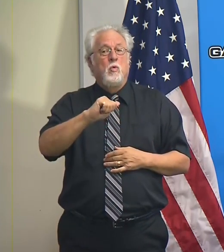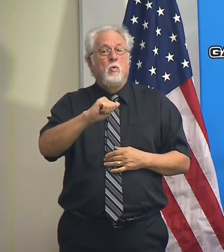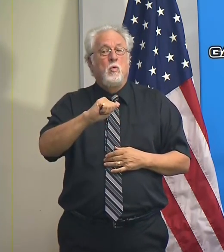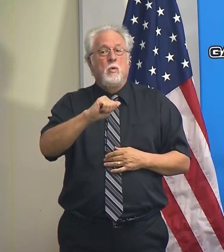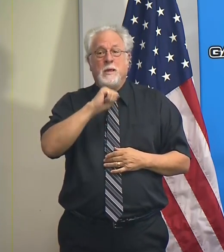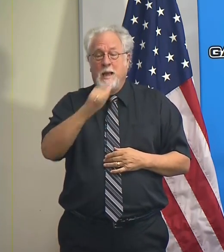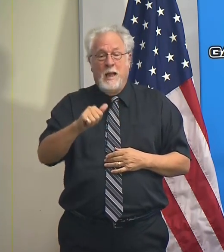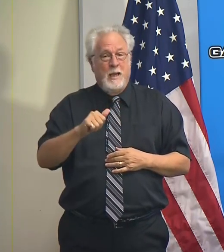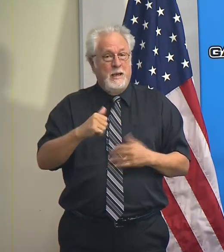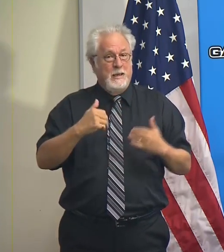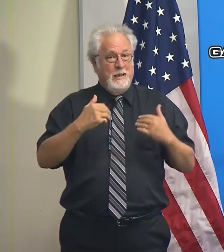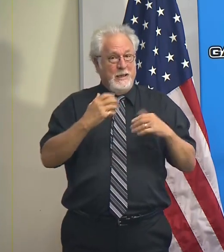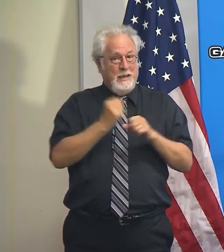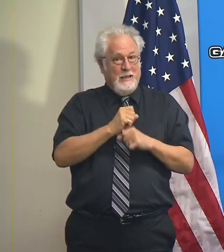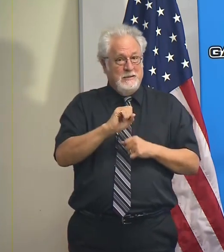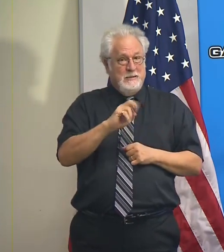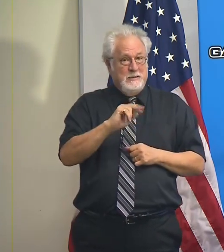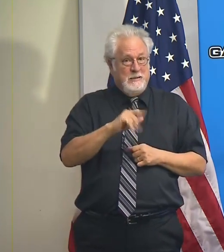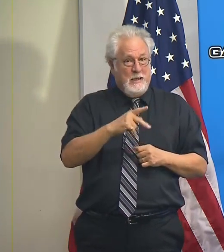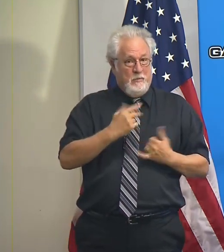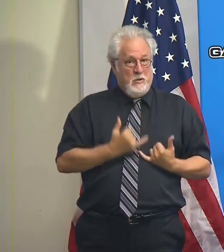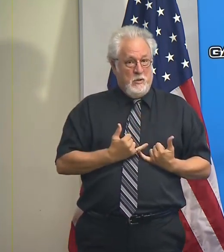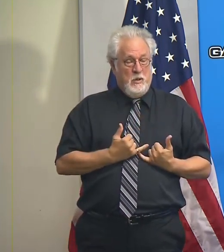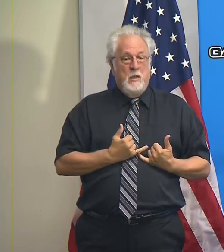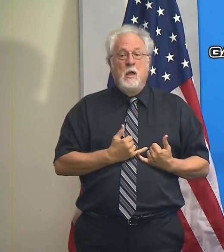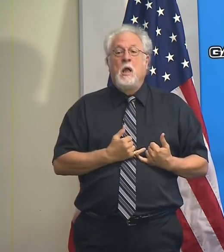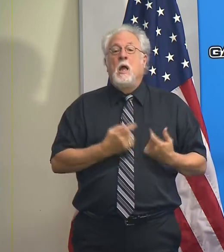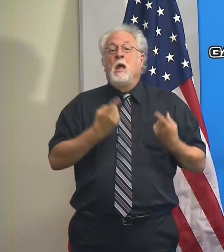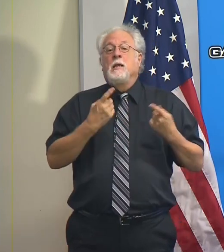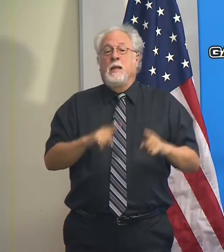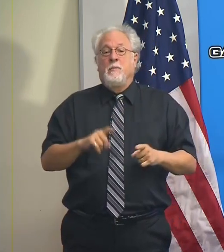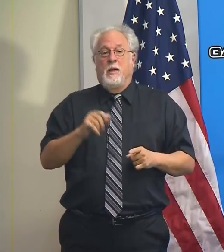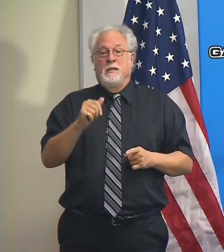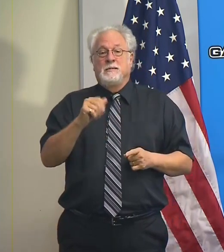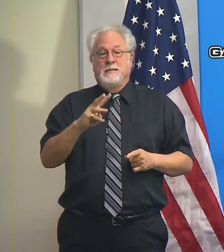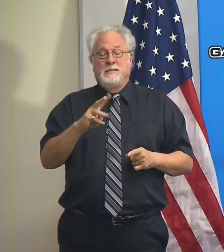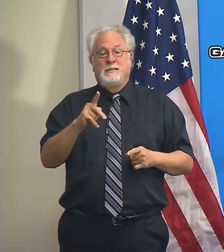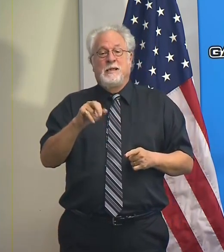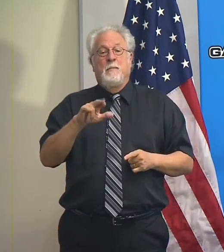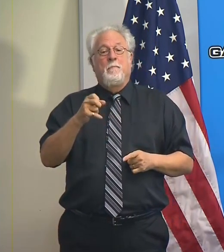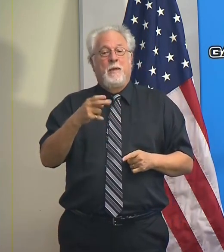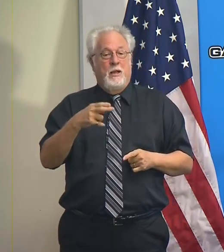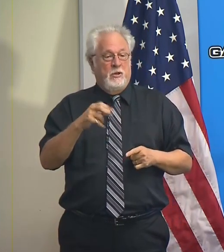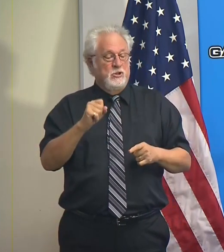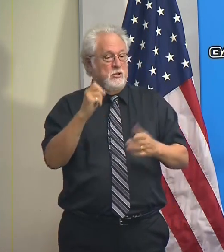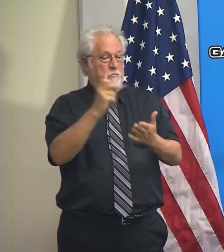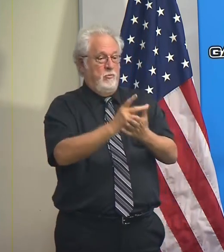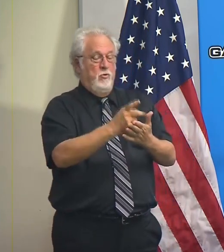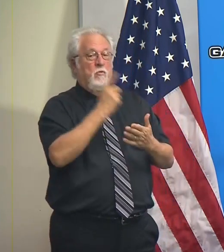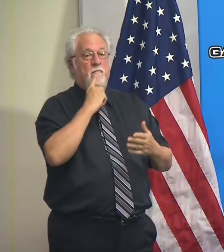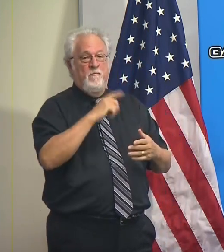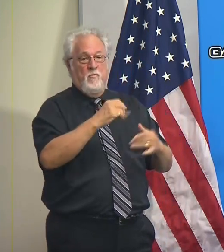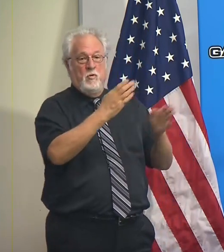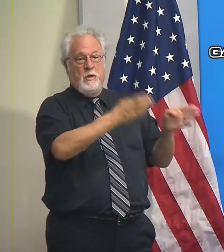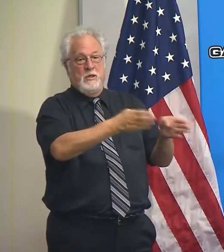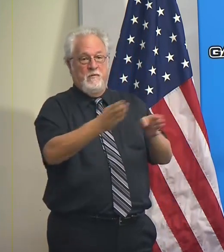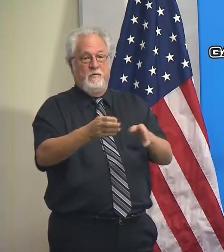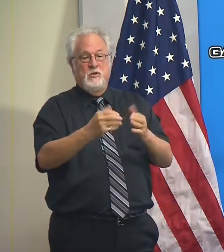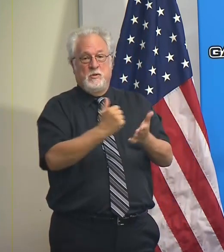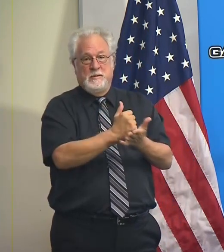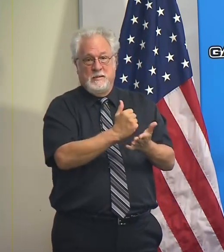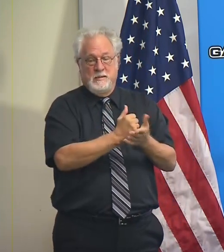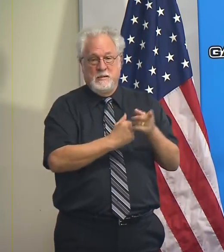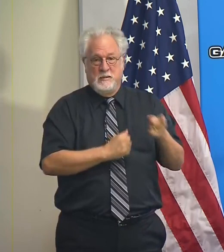on SNAP currently. And this will take place in the 16 parishes that have been approved for individual assistance.